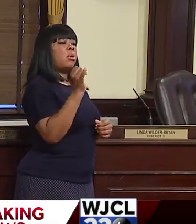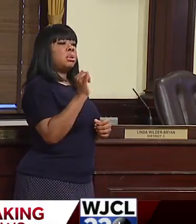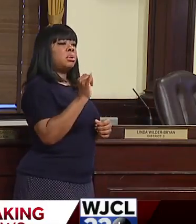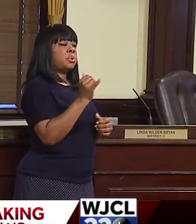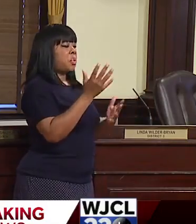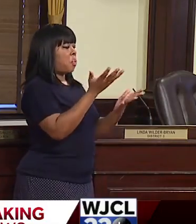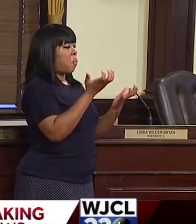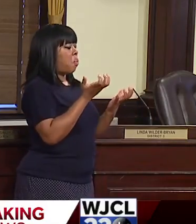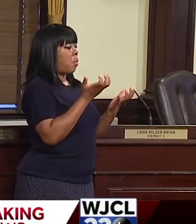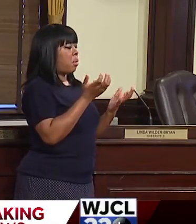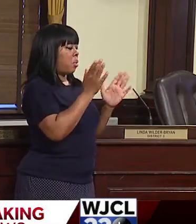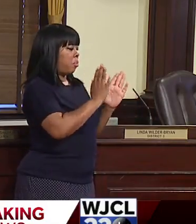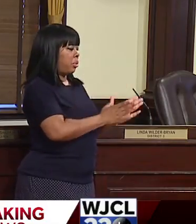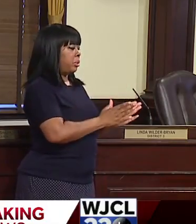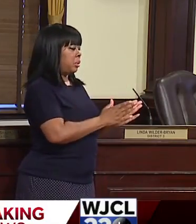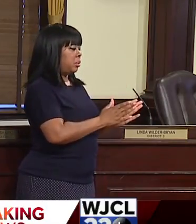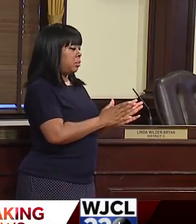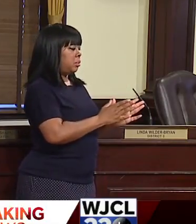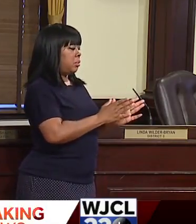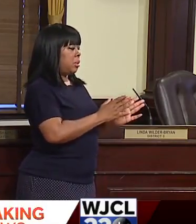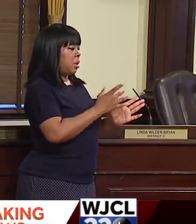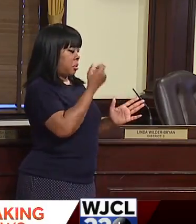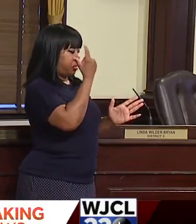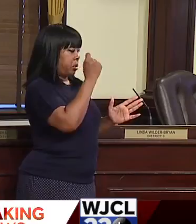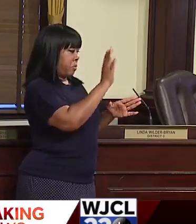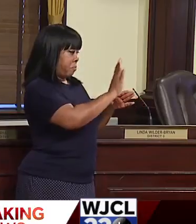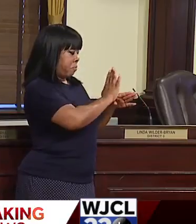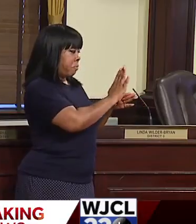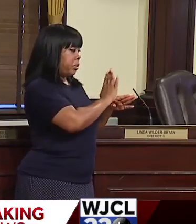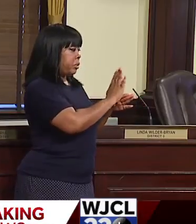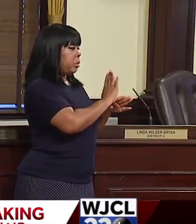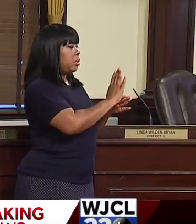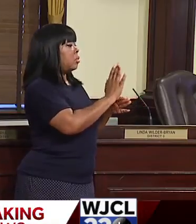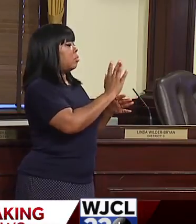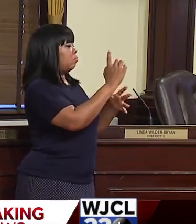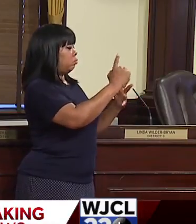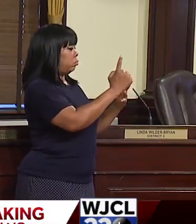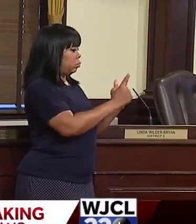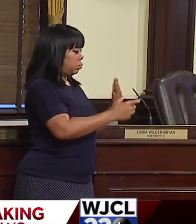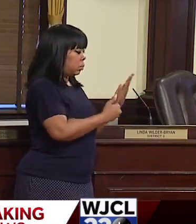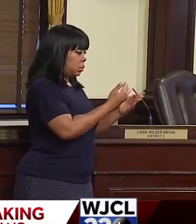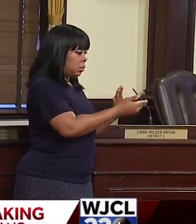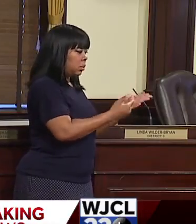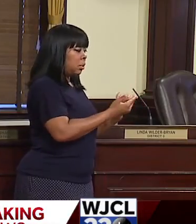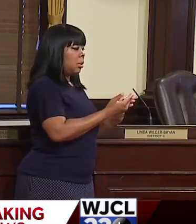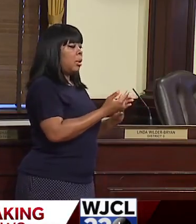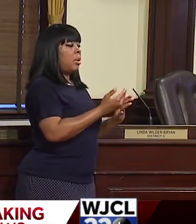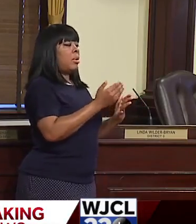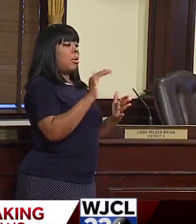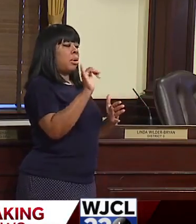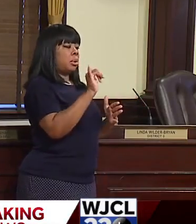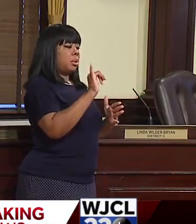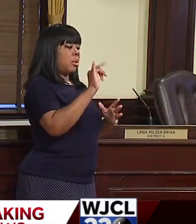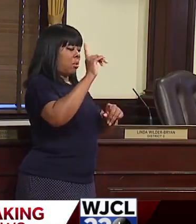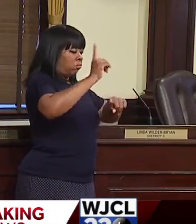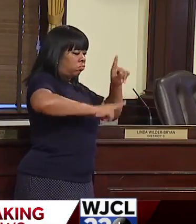who understands the role of business, the role of a diversified economy.